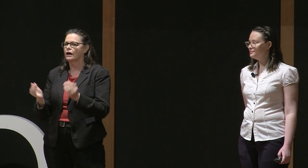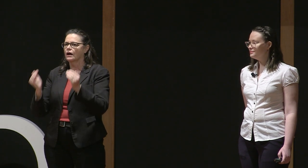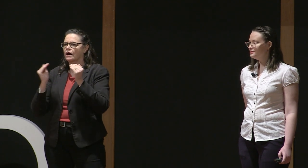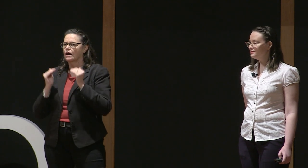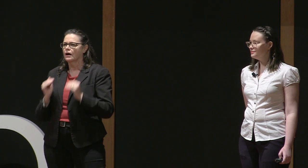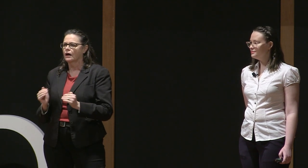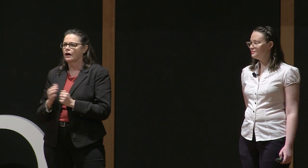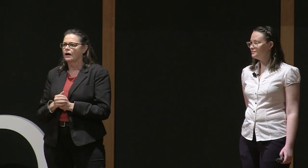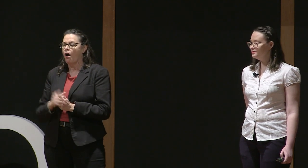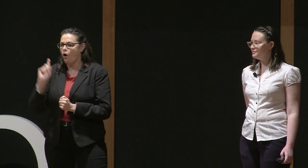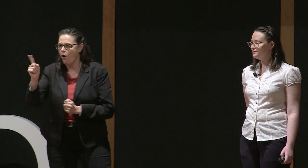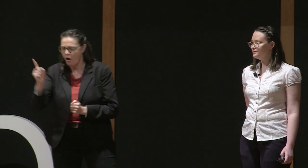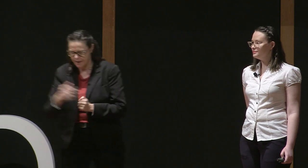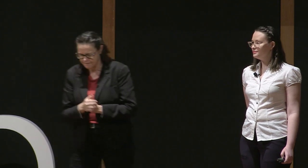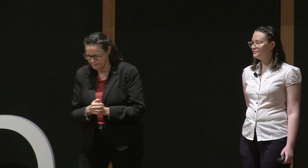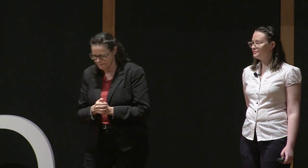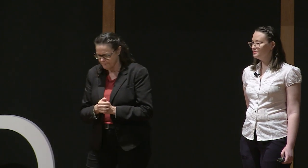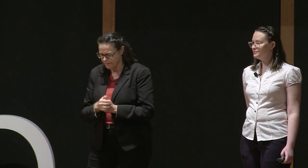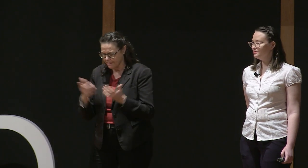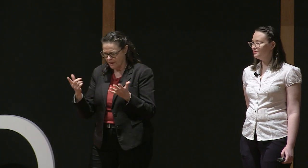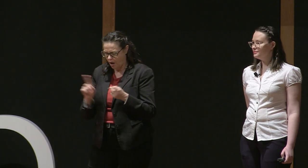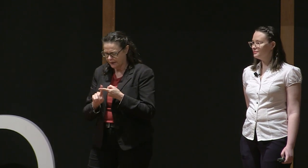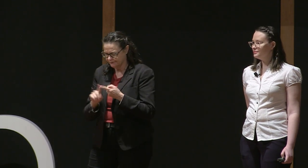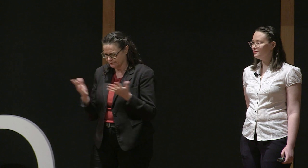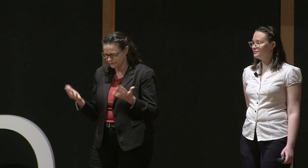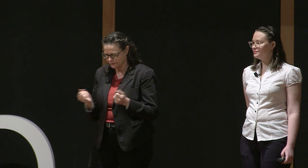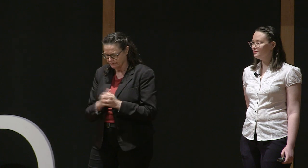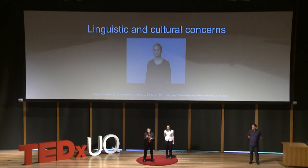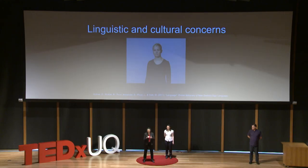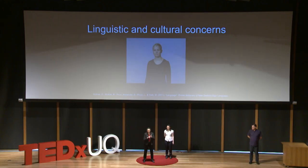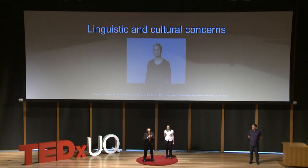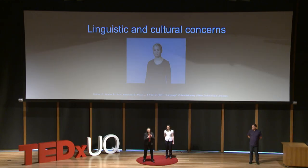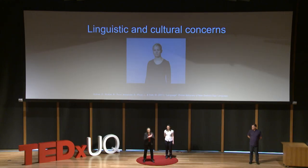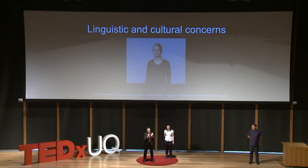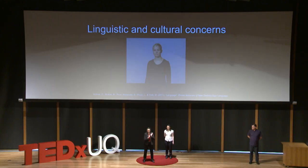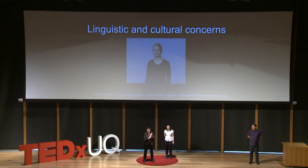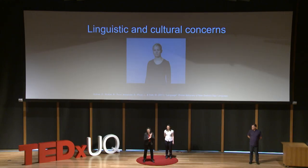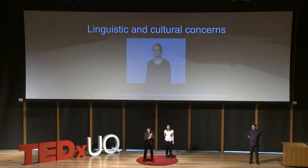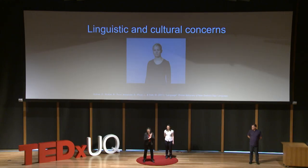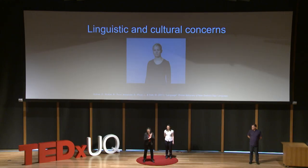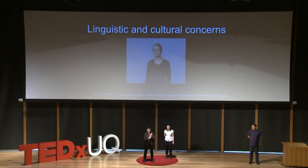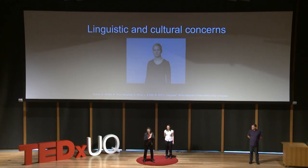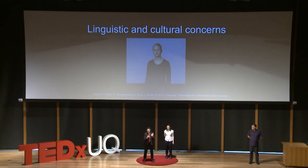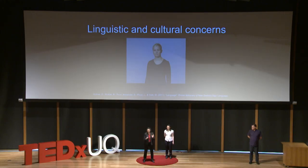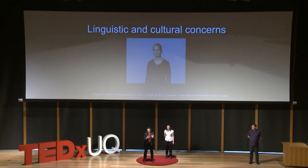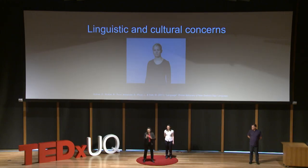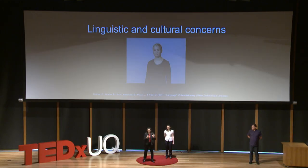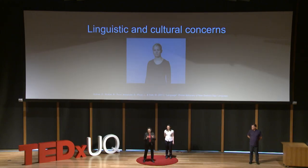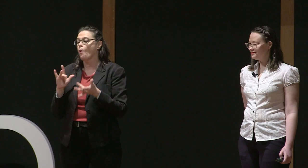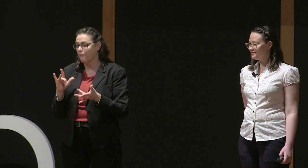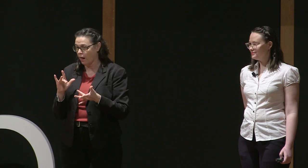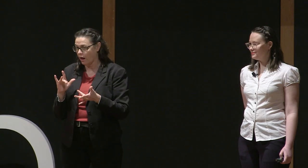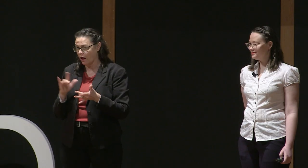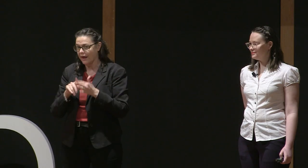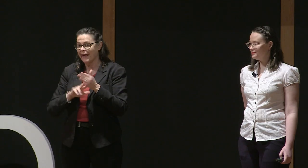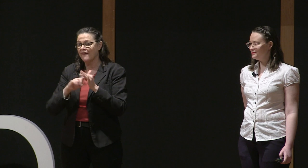to Auslan. The grammar, as I mentioned, is also different. So another thing that I want to talk about when it comes to